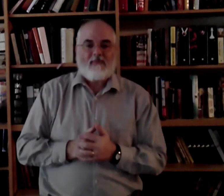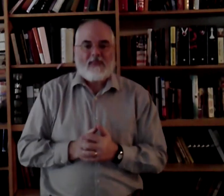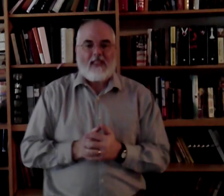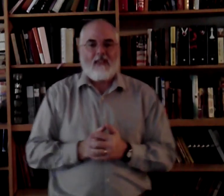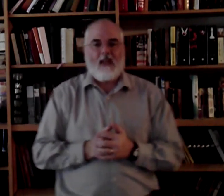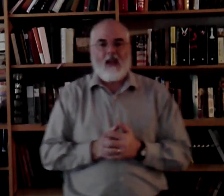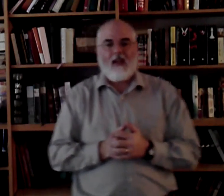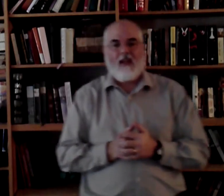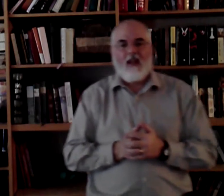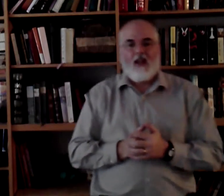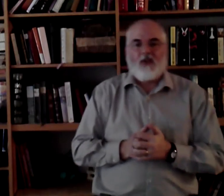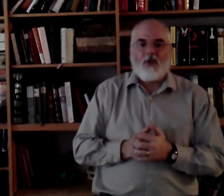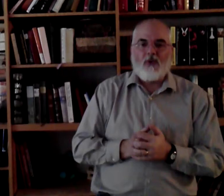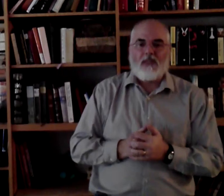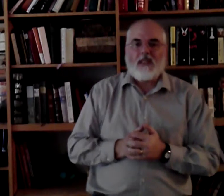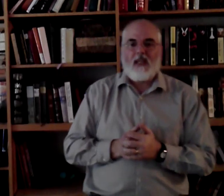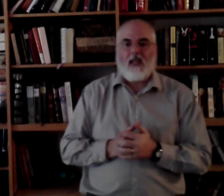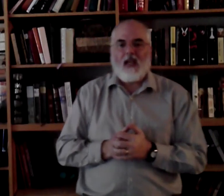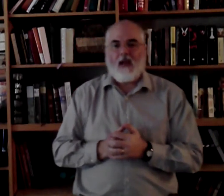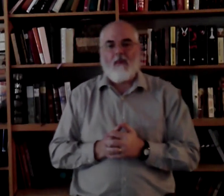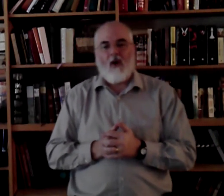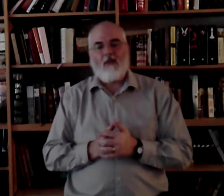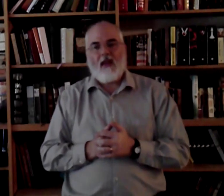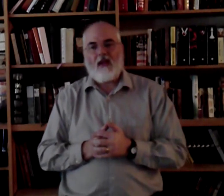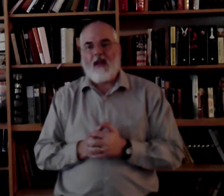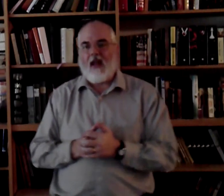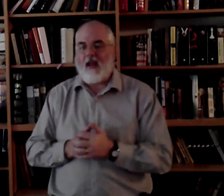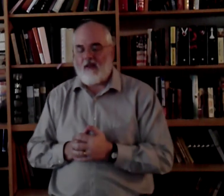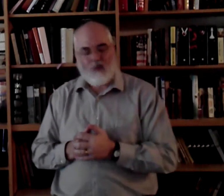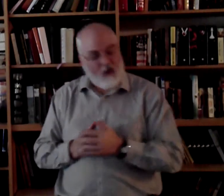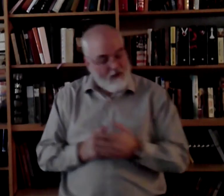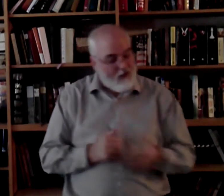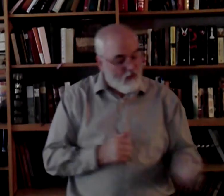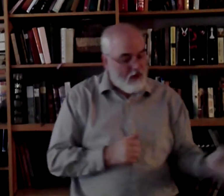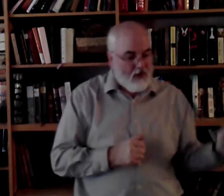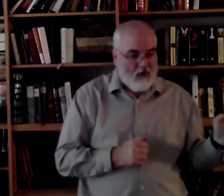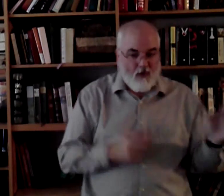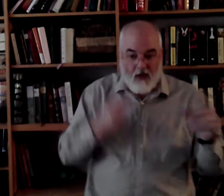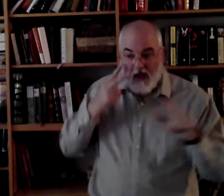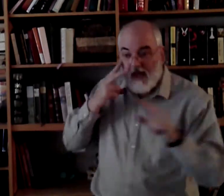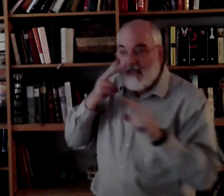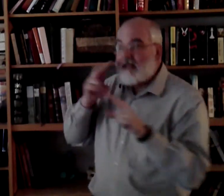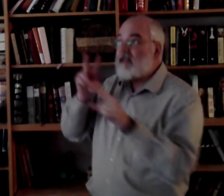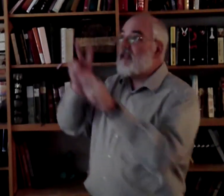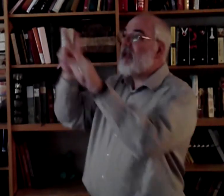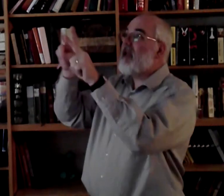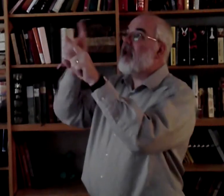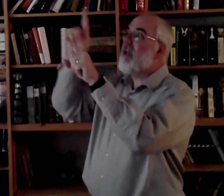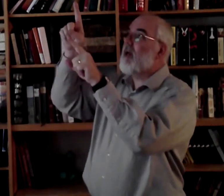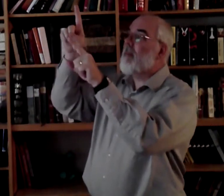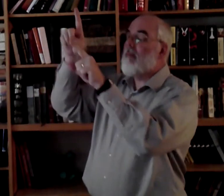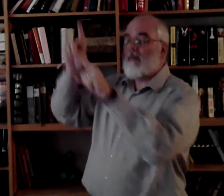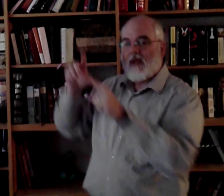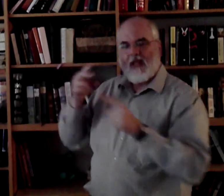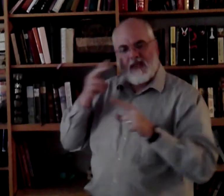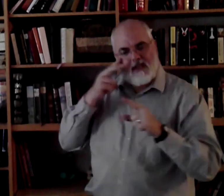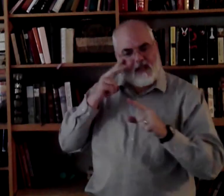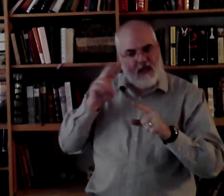Okay? To see him on that day. We're going leave it at the word to. See him. See.